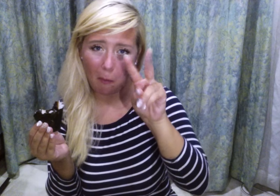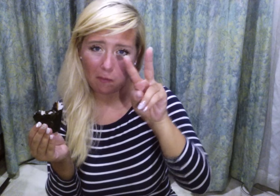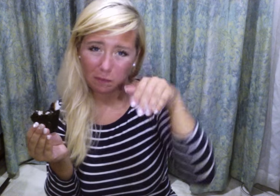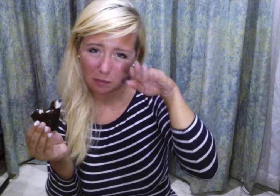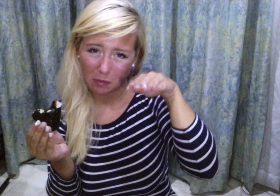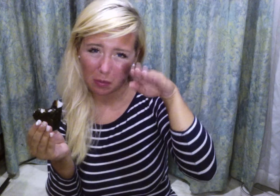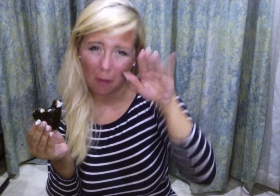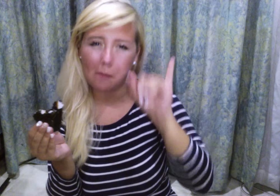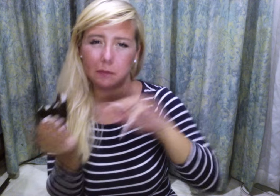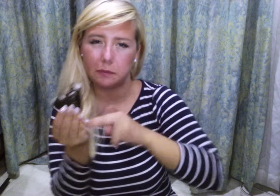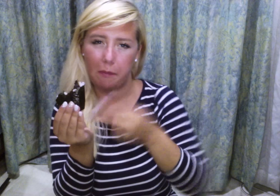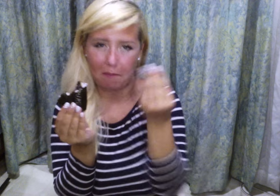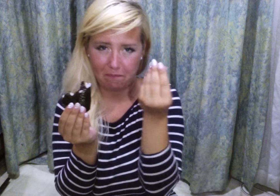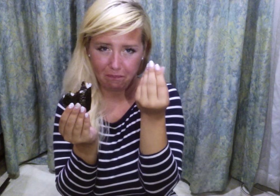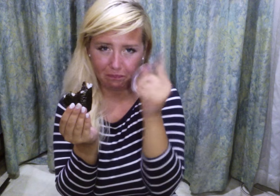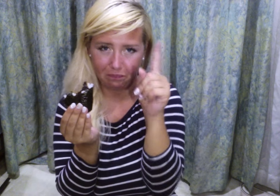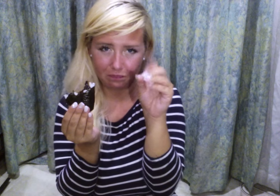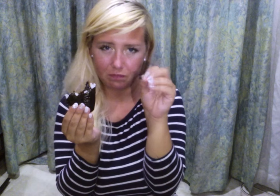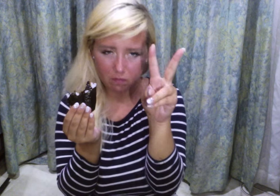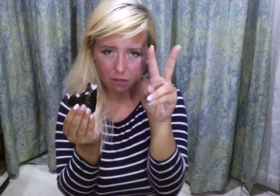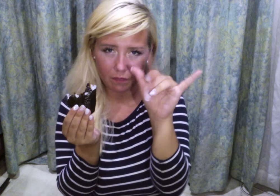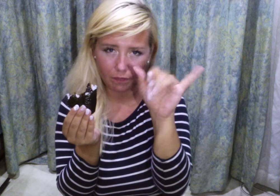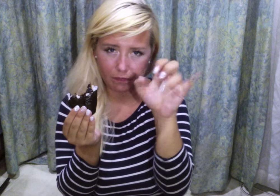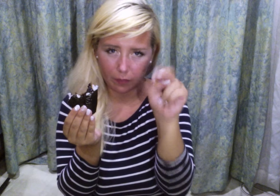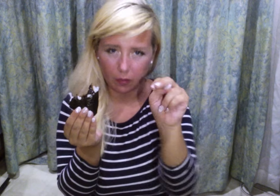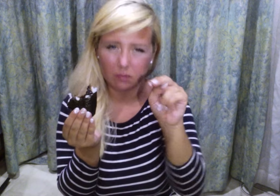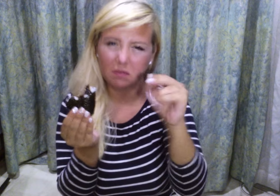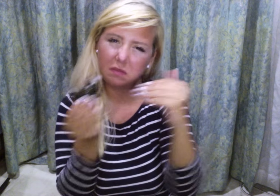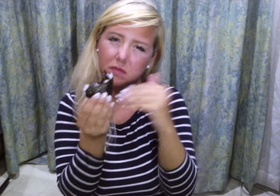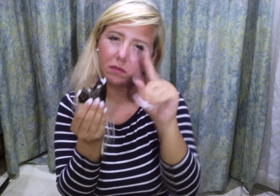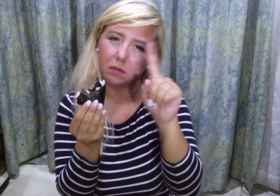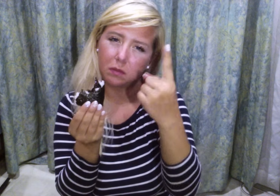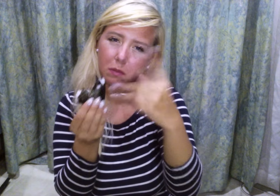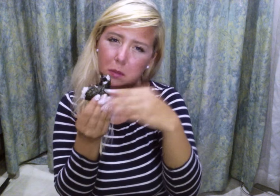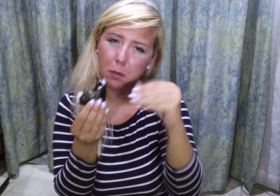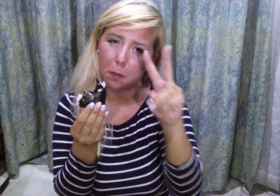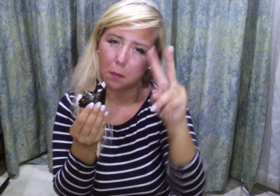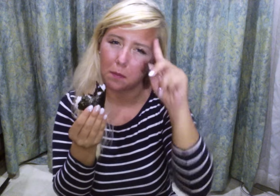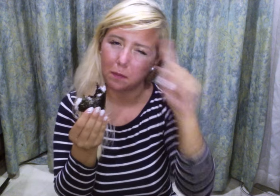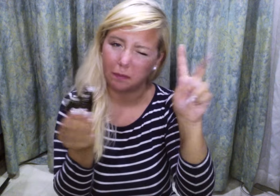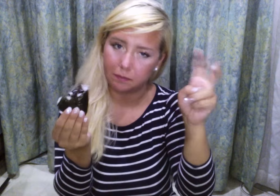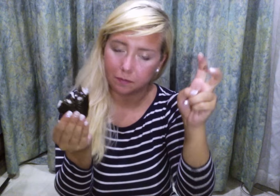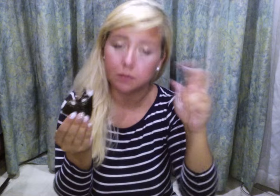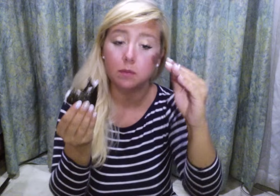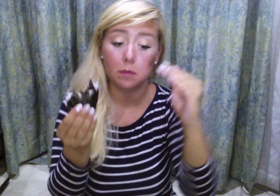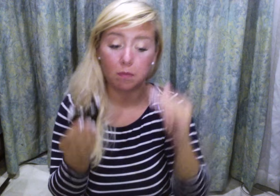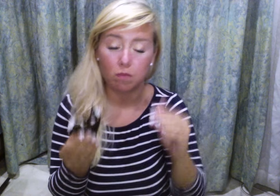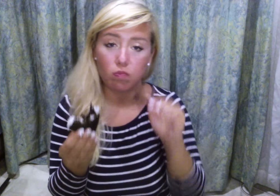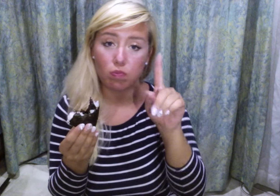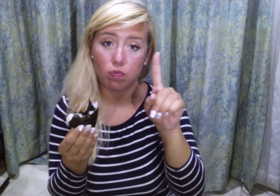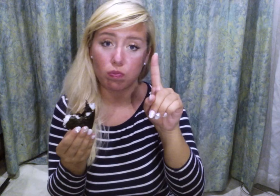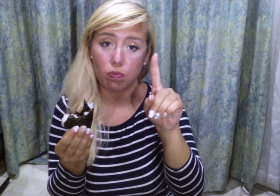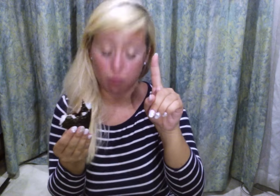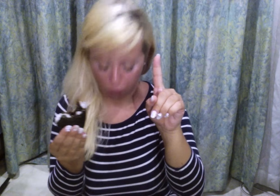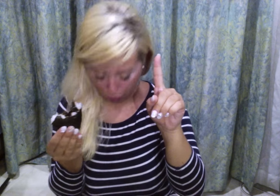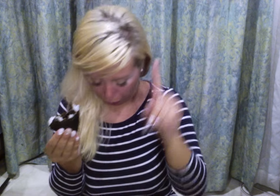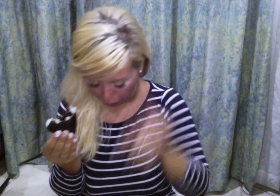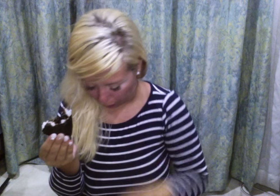The 102 that you see at the top is 102 yen. That equals up to about a dollar and two cents. And then the bottom